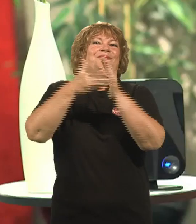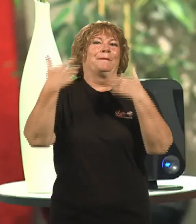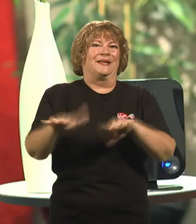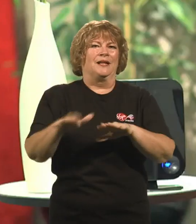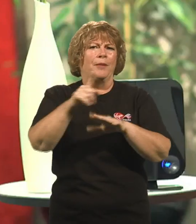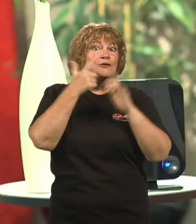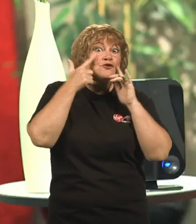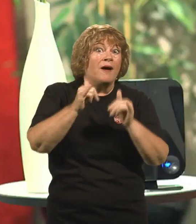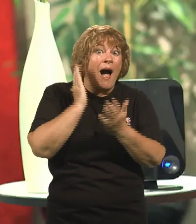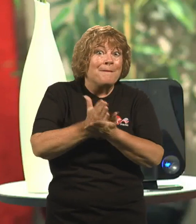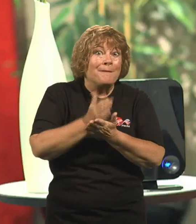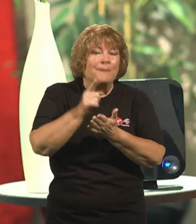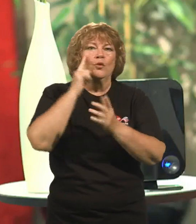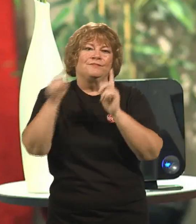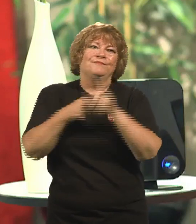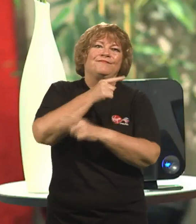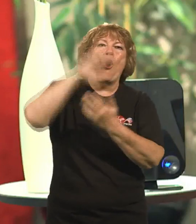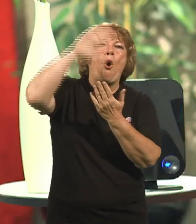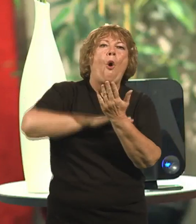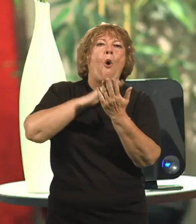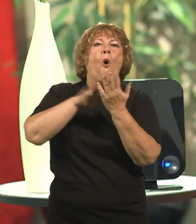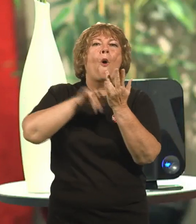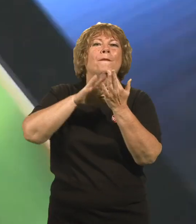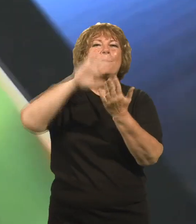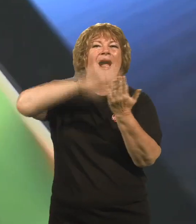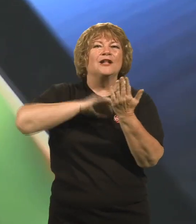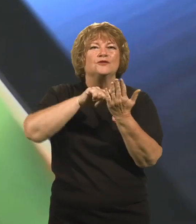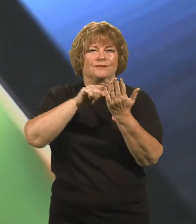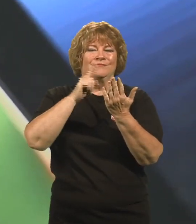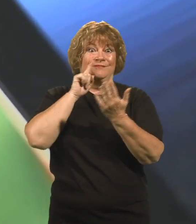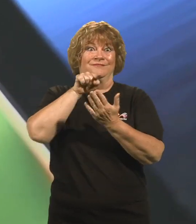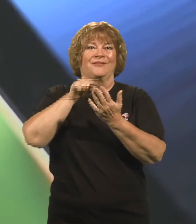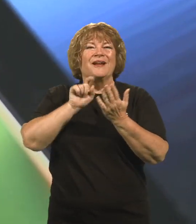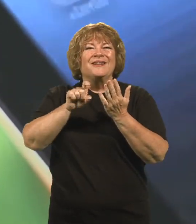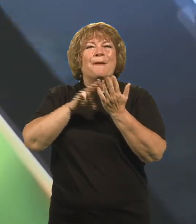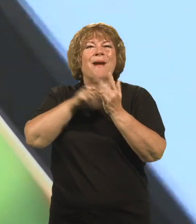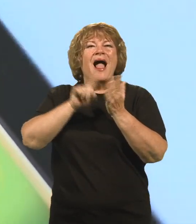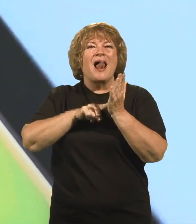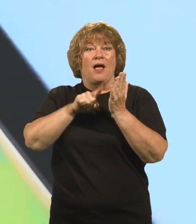But just to verify that if we go back onto the home screen and then we click onto your mail icon